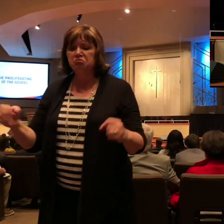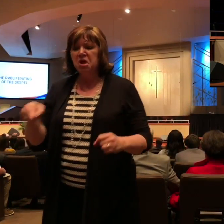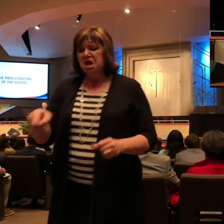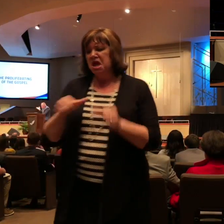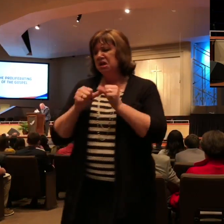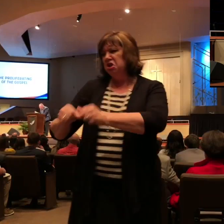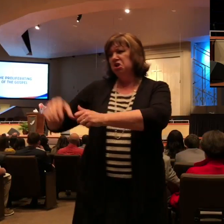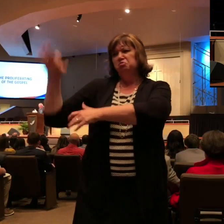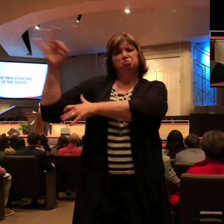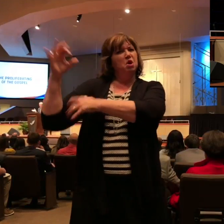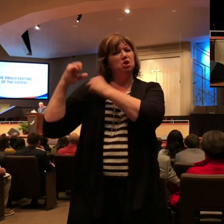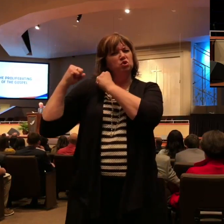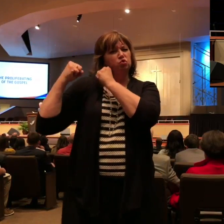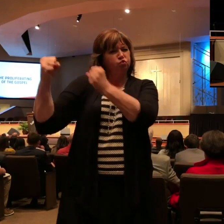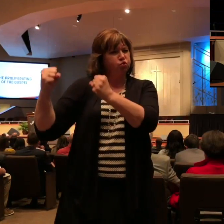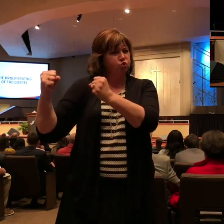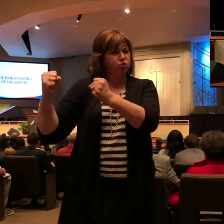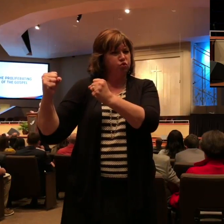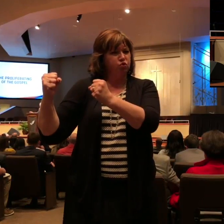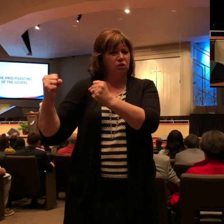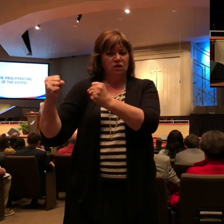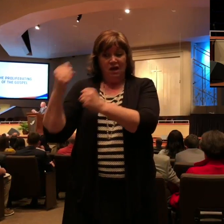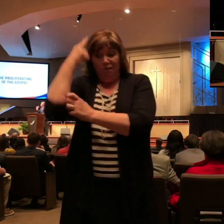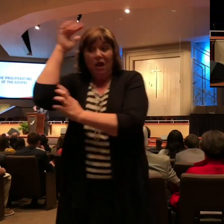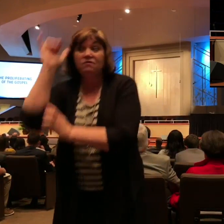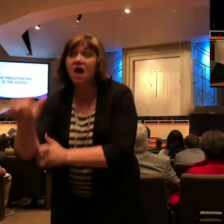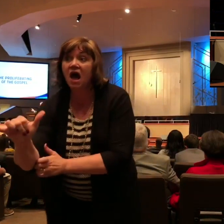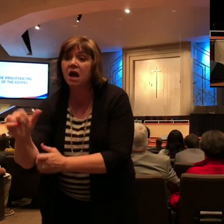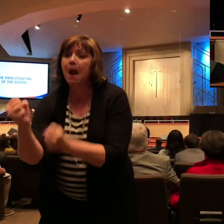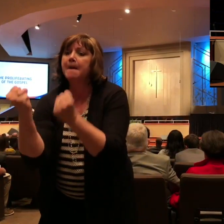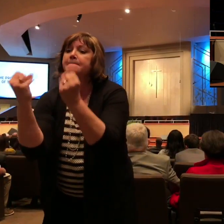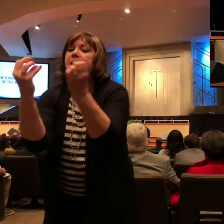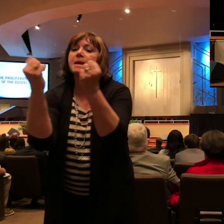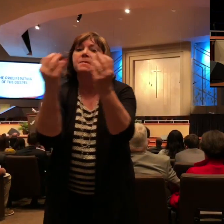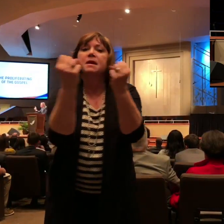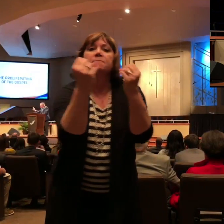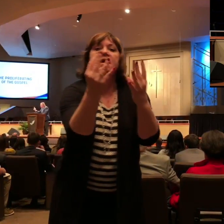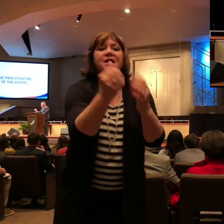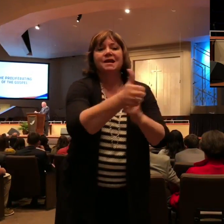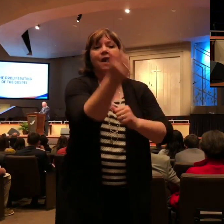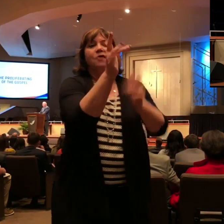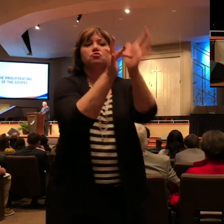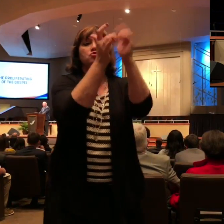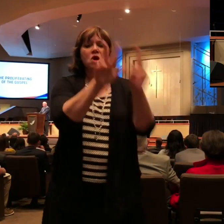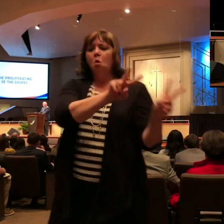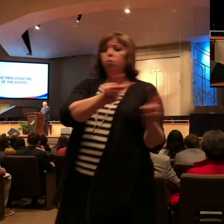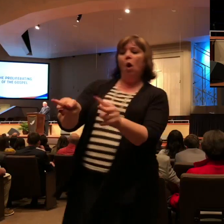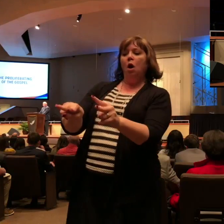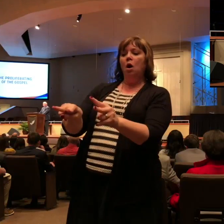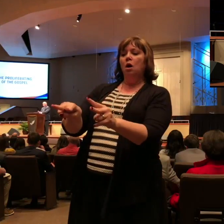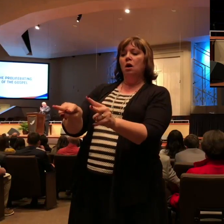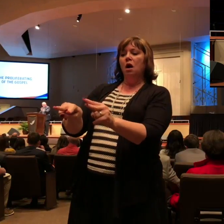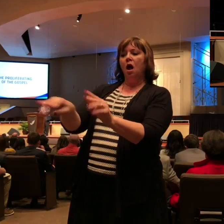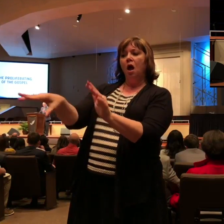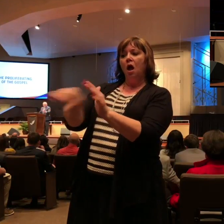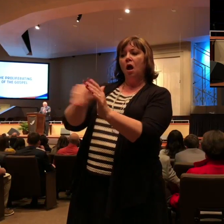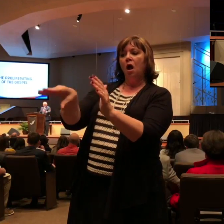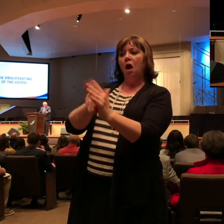Paul's life was many of the brethren. Not few, many. Many took note of that example. Many got